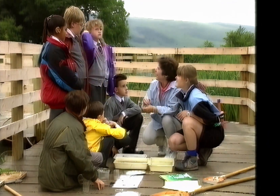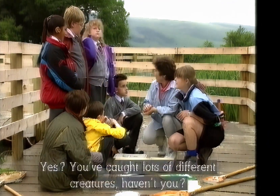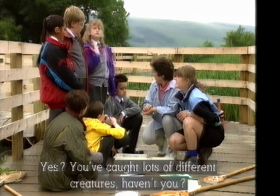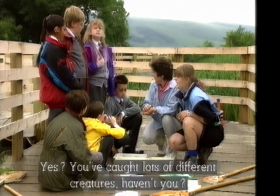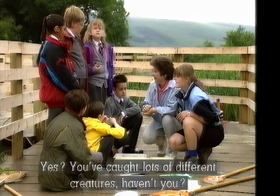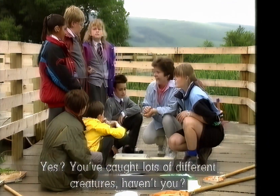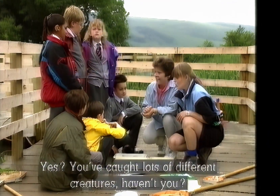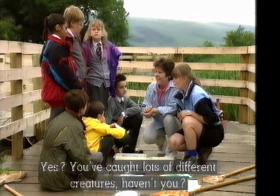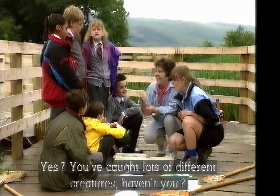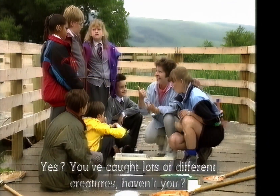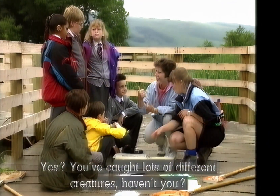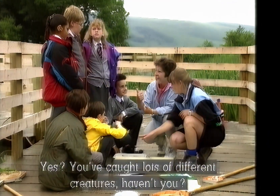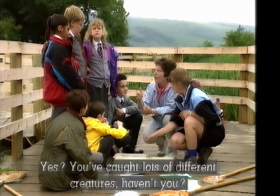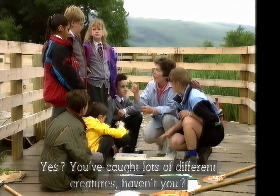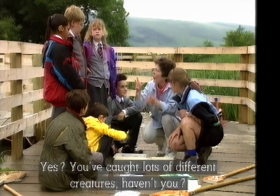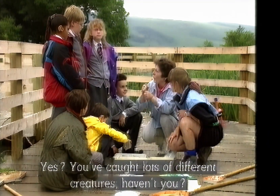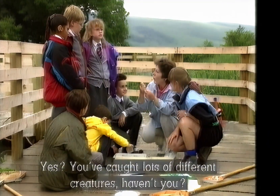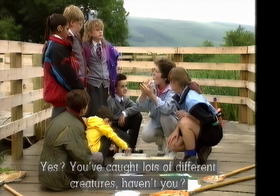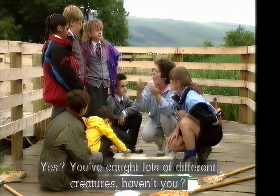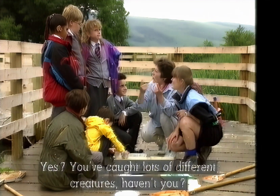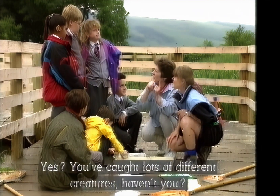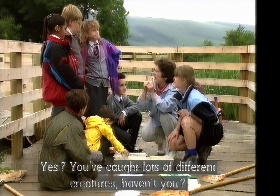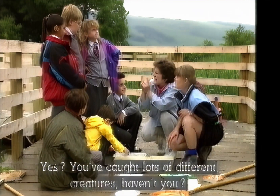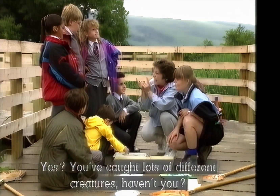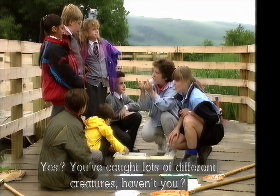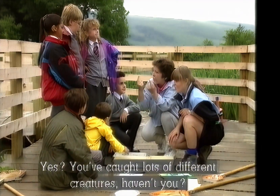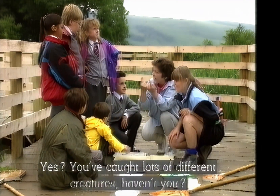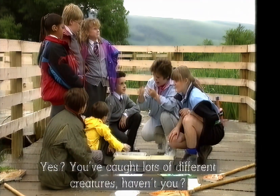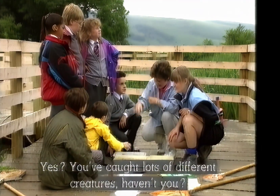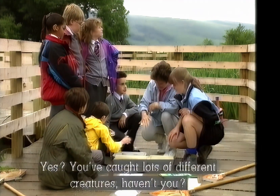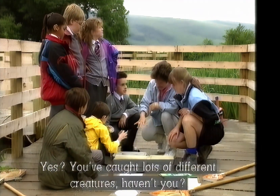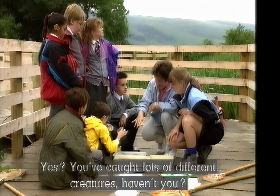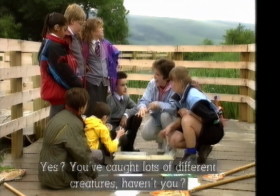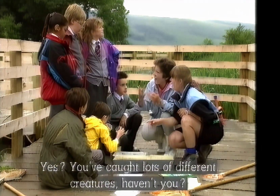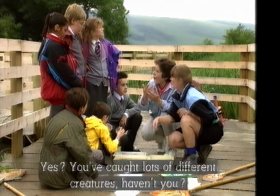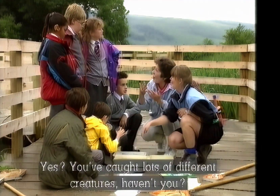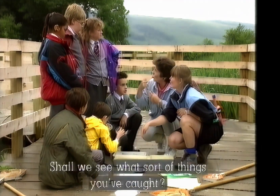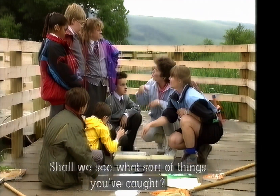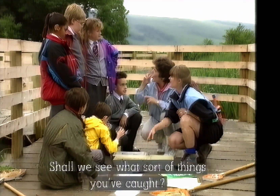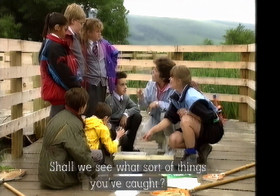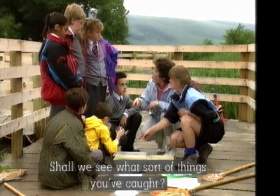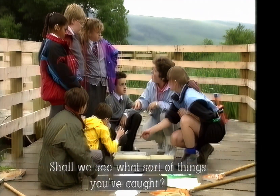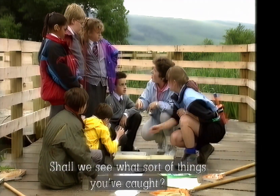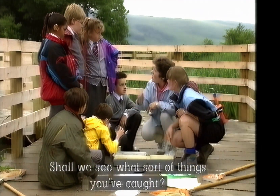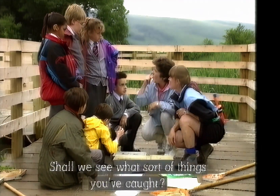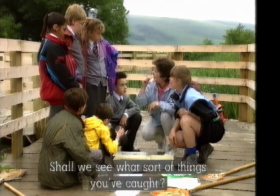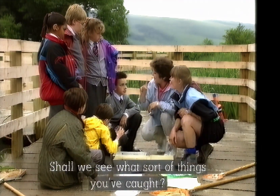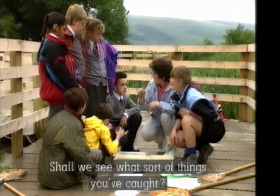Yes, you've caught lots of different creatures, haven't you? Shall we have a look and see what sort of things you caught?